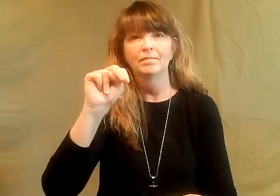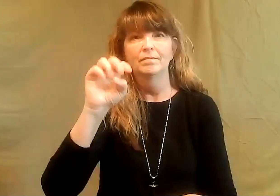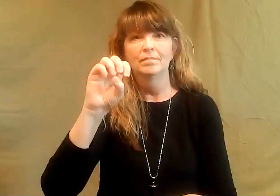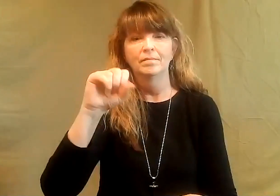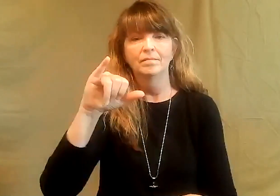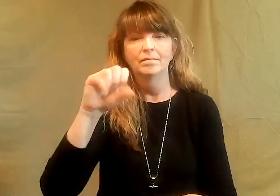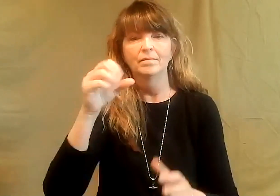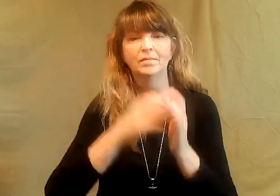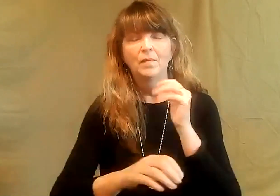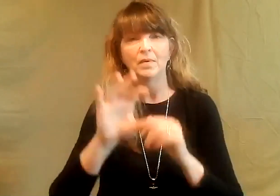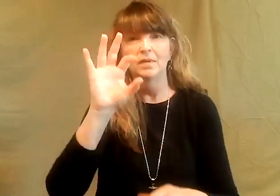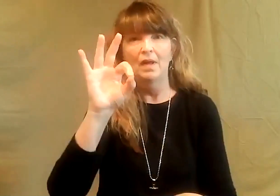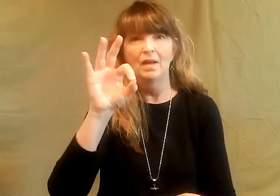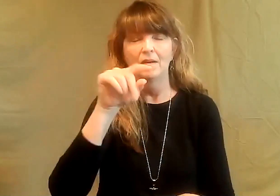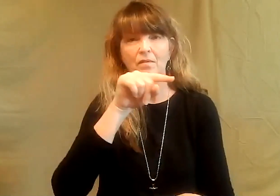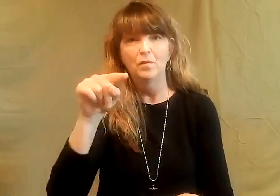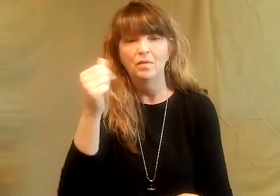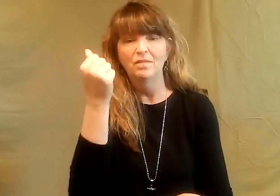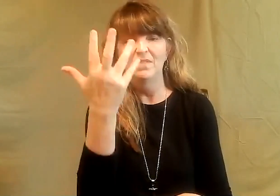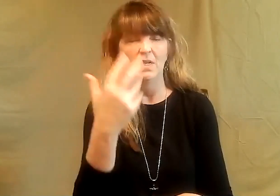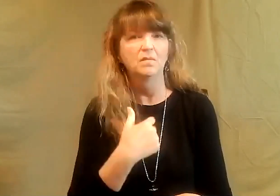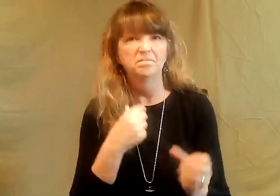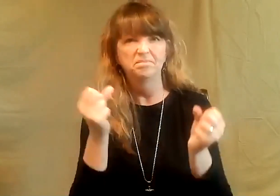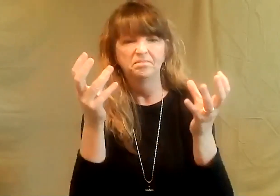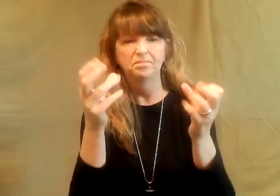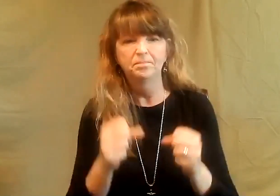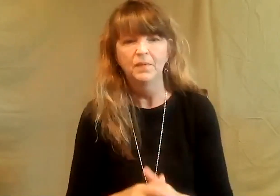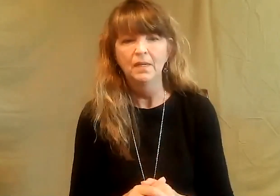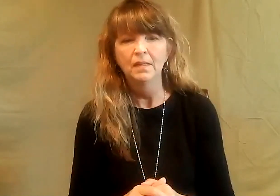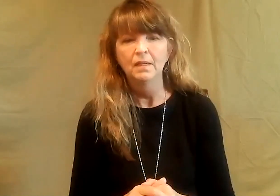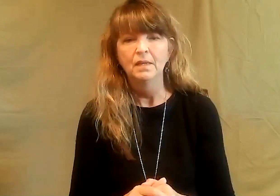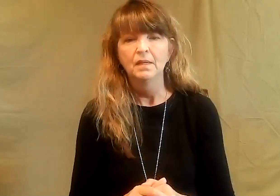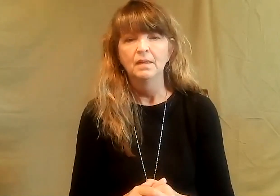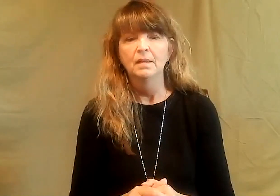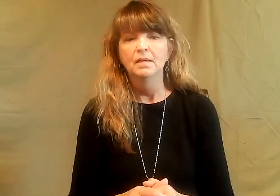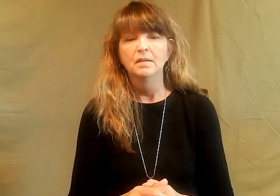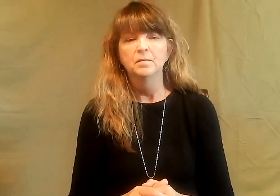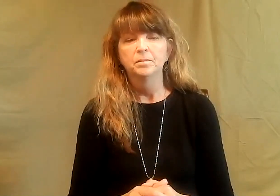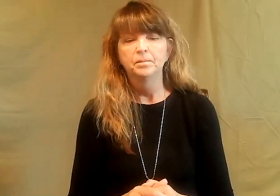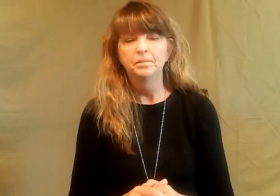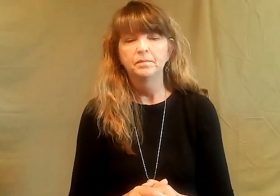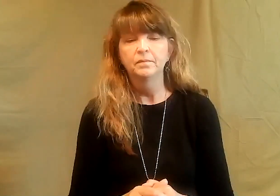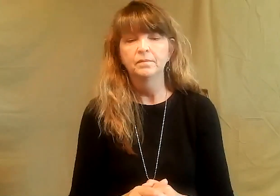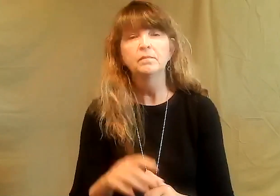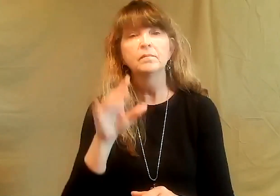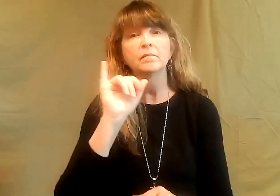about genesis chapter 9 verses 1 through 15 let me let me go on to speak